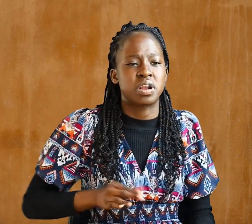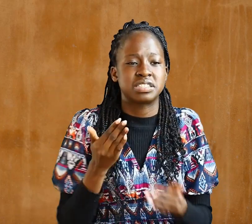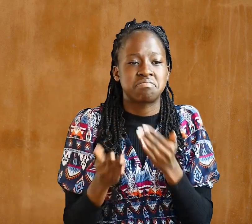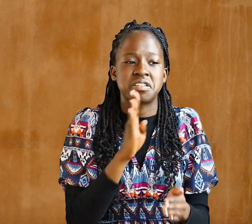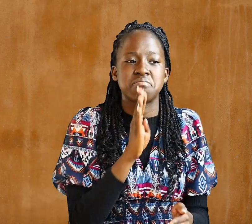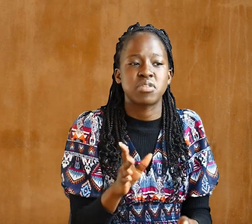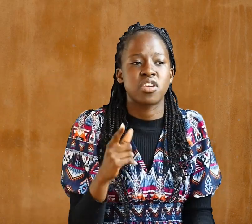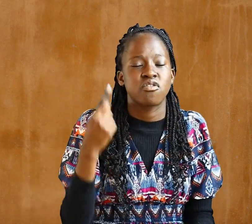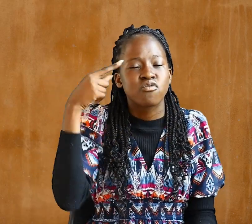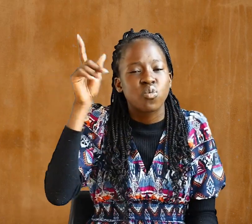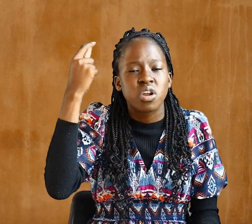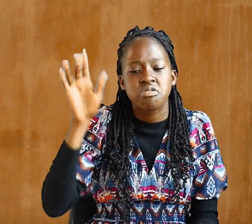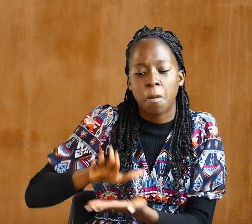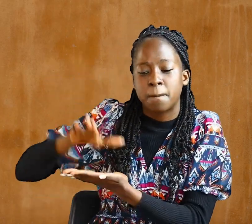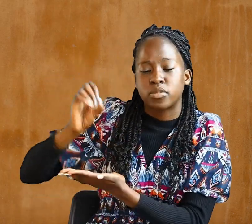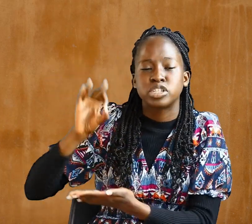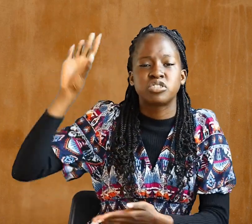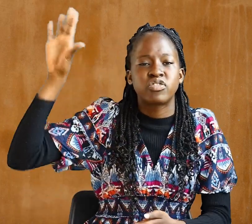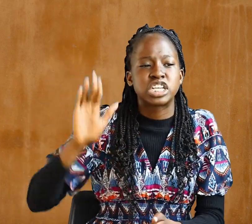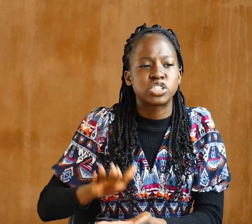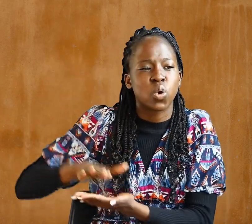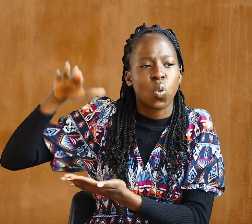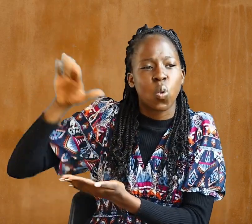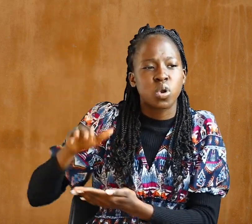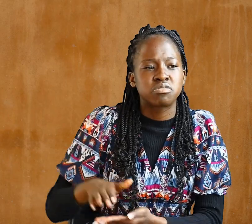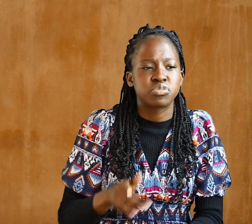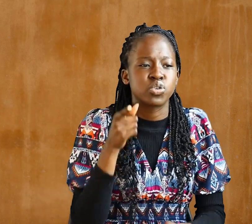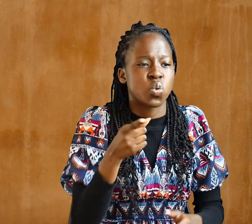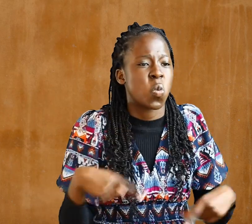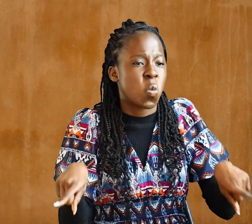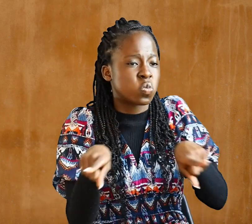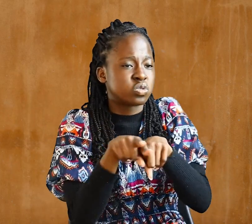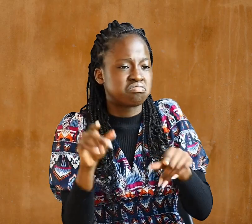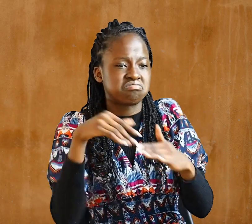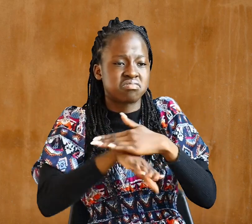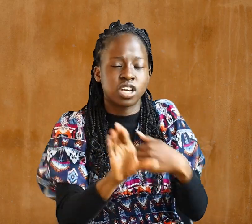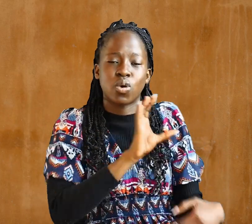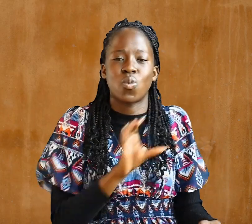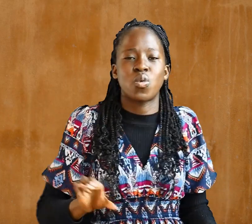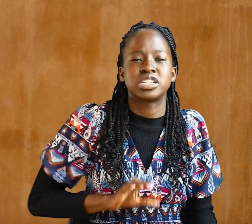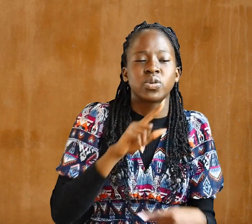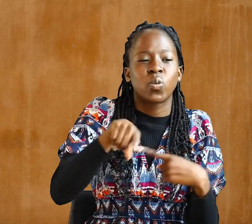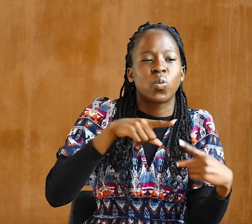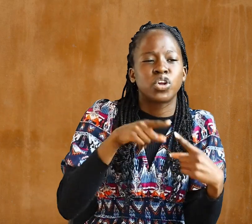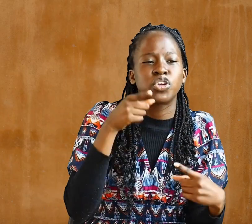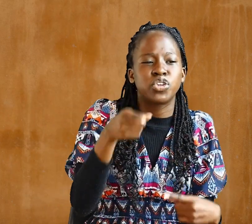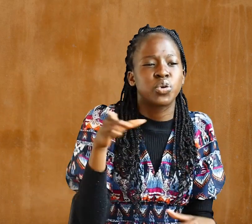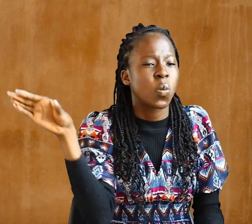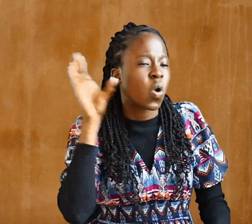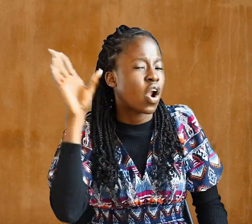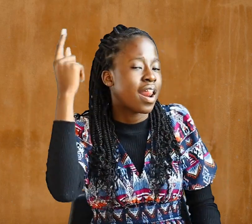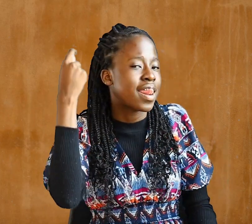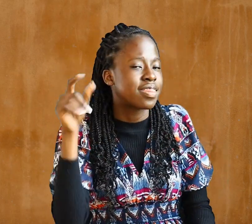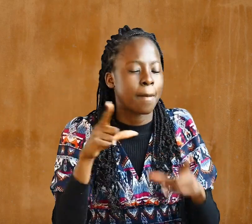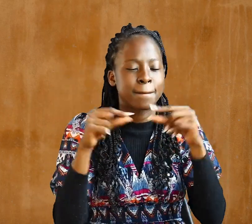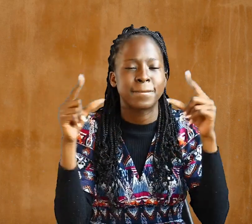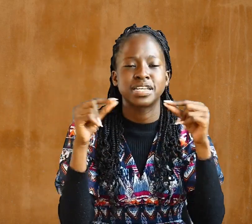glory. And you also were included in Christ when you heard the message of truth,